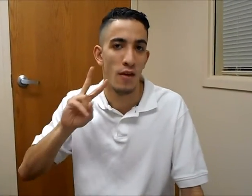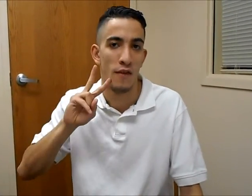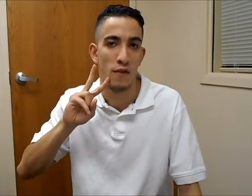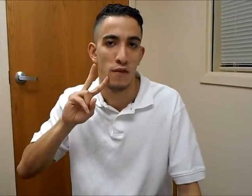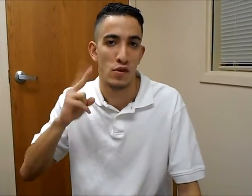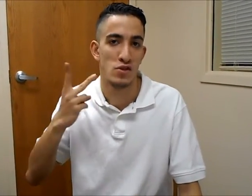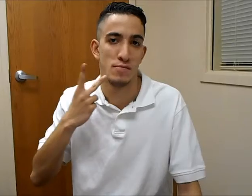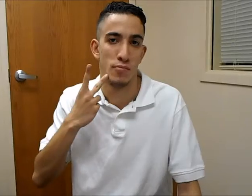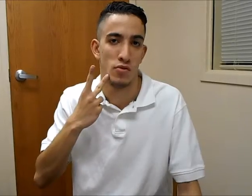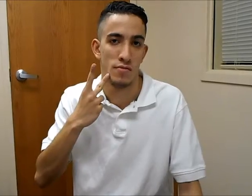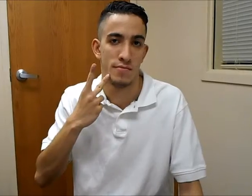Vegetable.